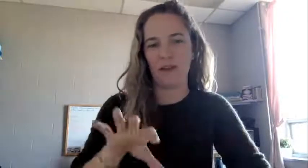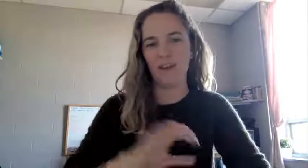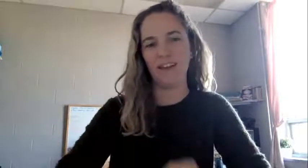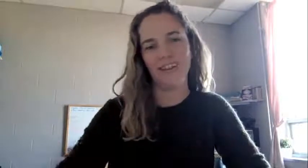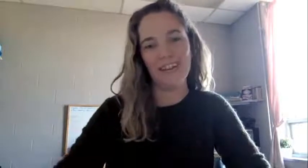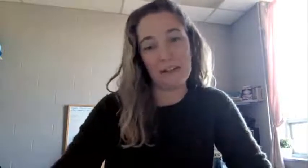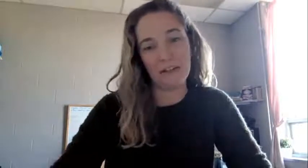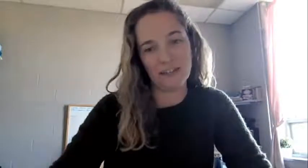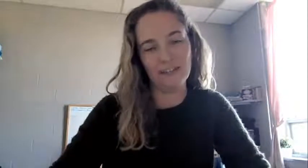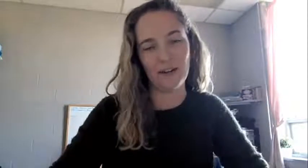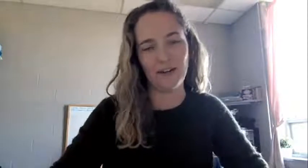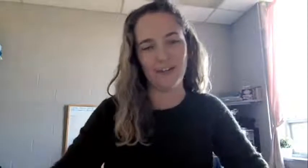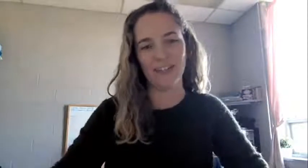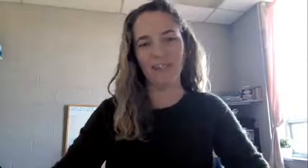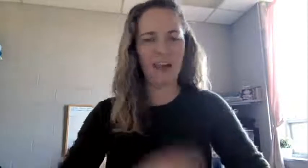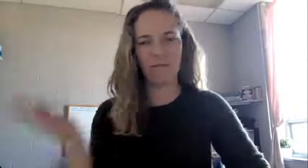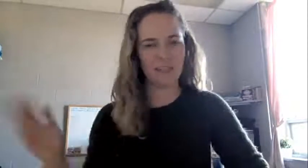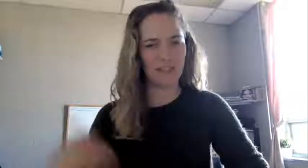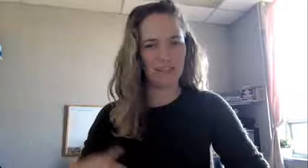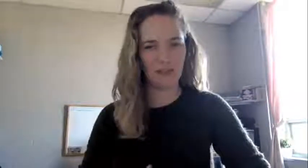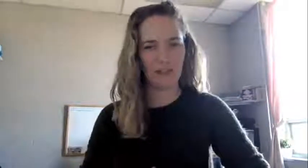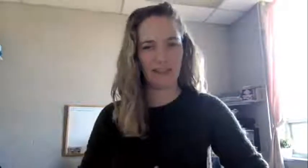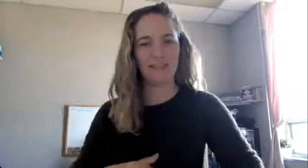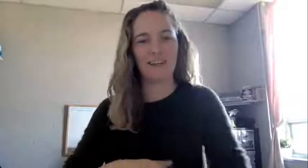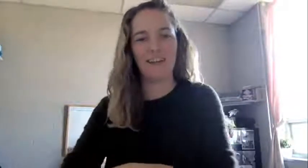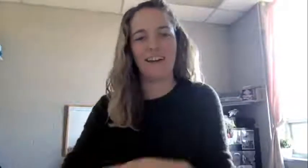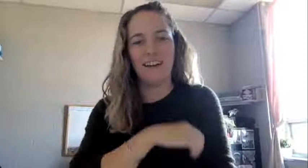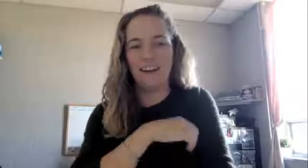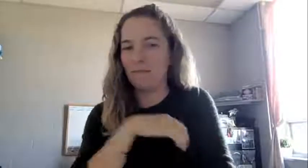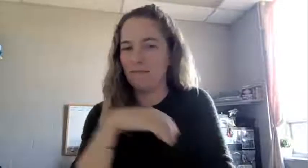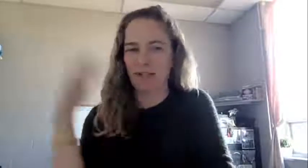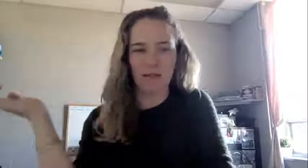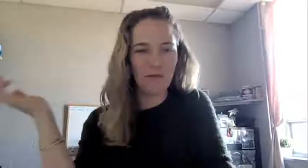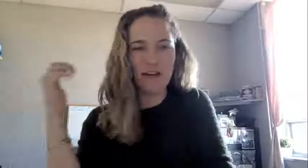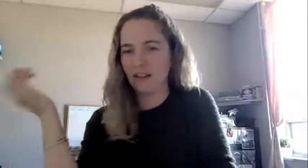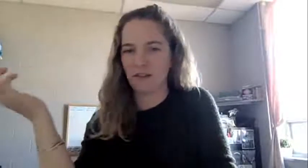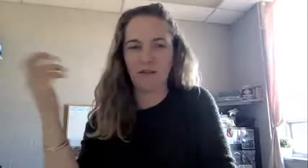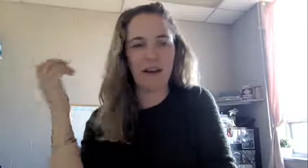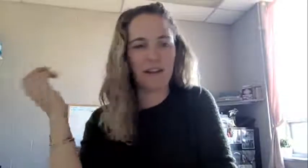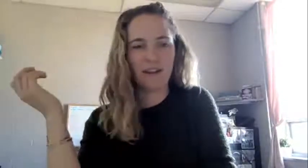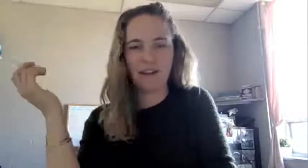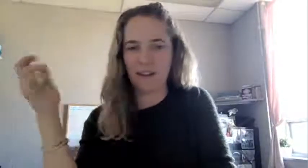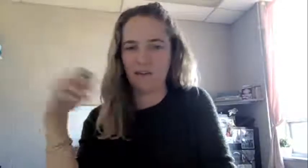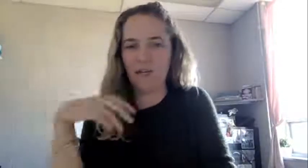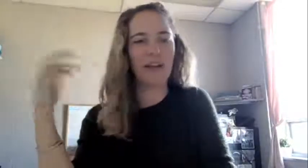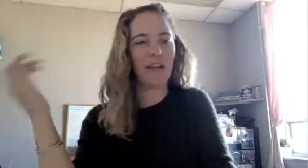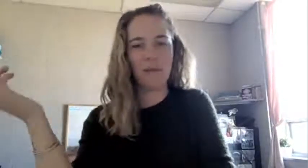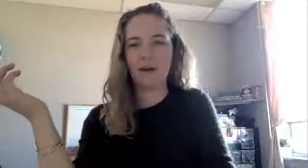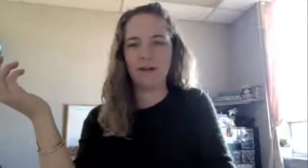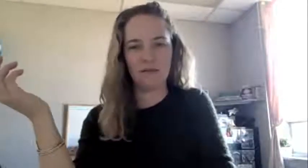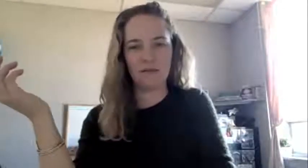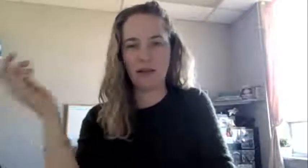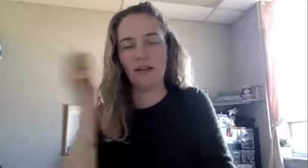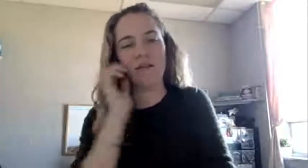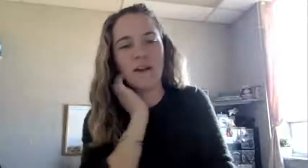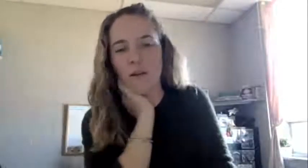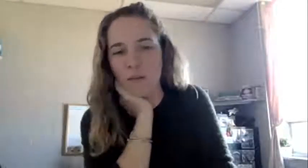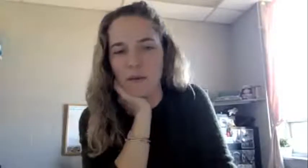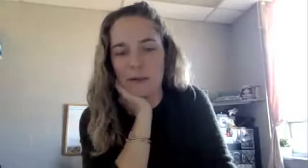and English. So I was like, yeah, I'm just going to switch to English. I love reading. I love writing. I love talking about reading and writing with people.